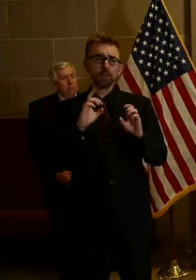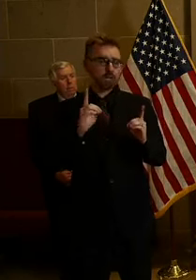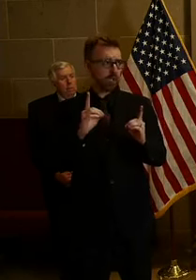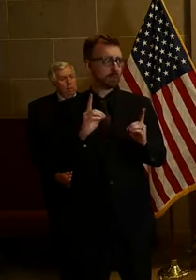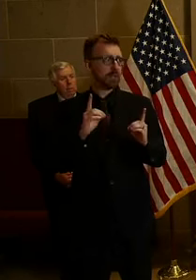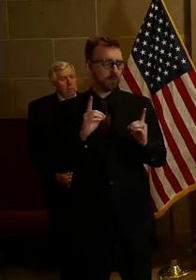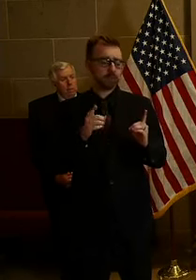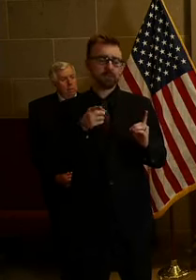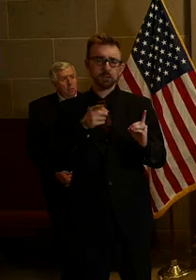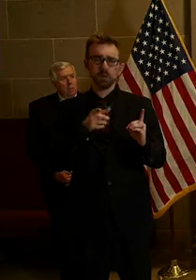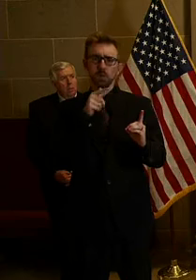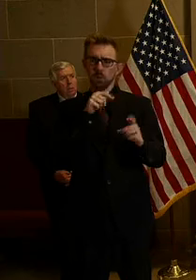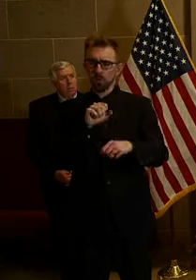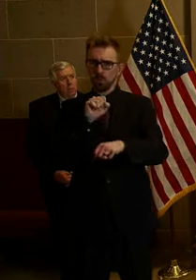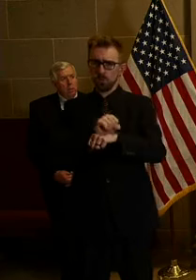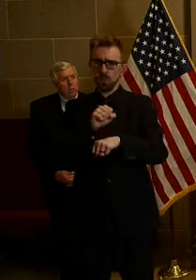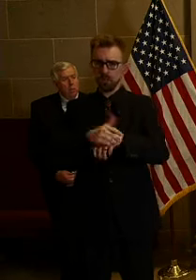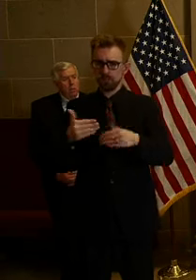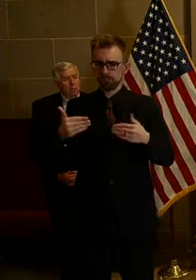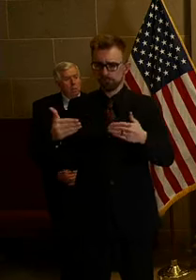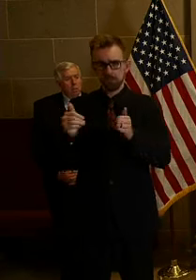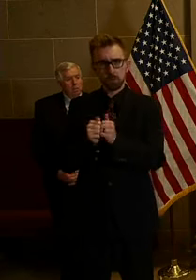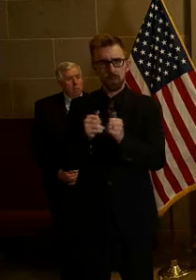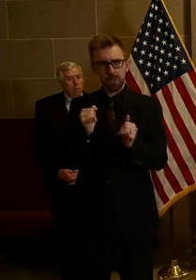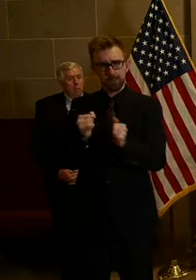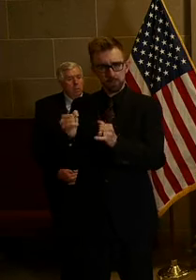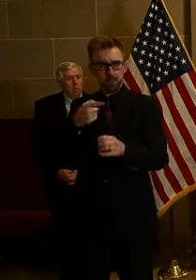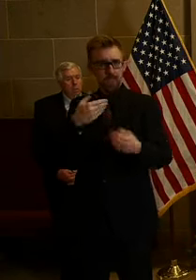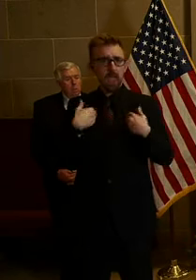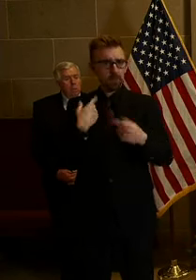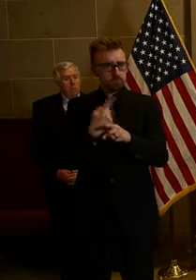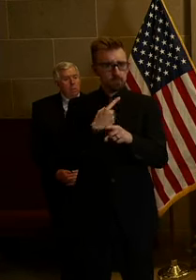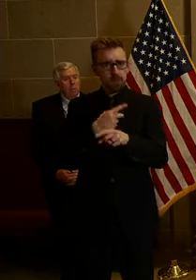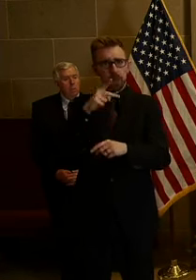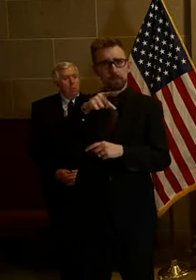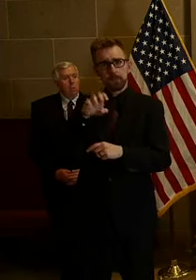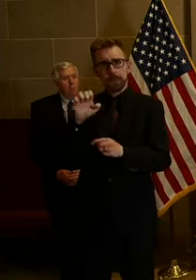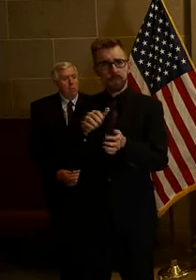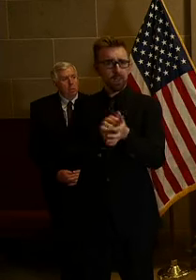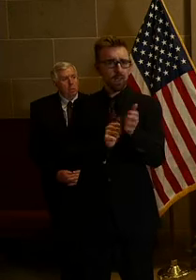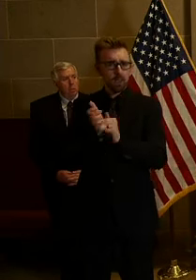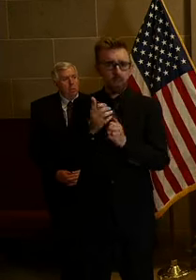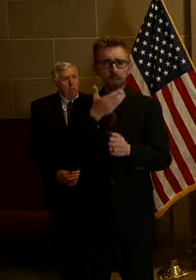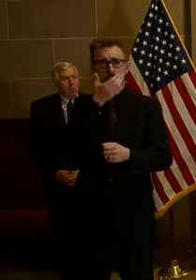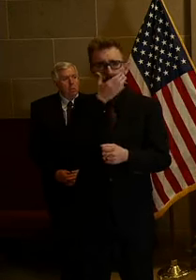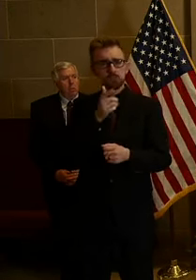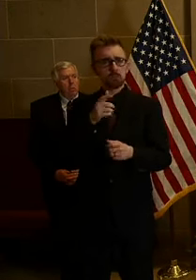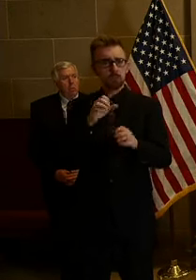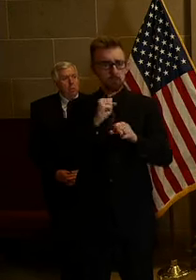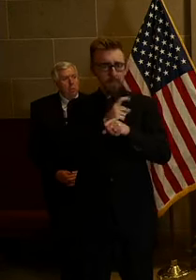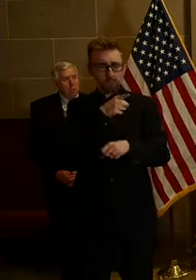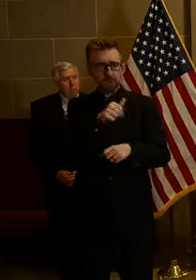lines, the protective the PPE gear they need to ensure they are not spreading COVID-19?